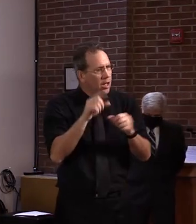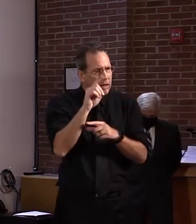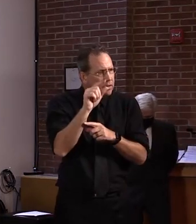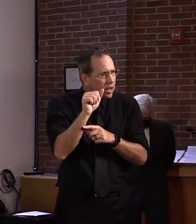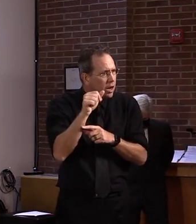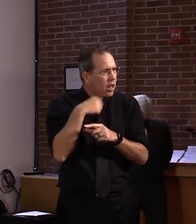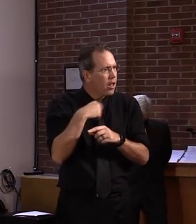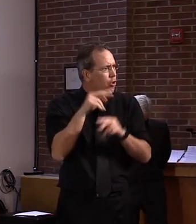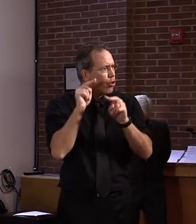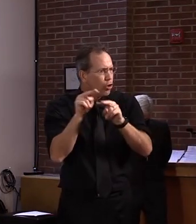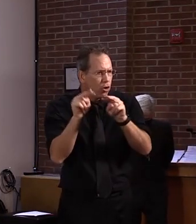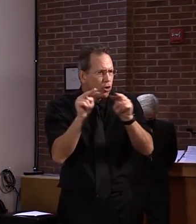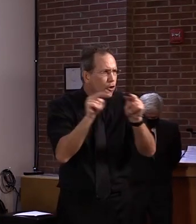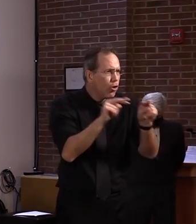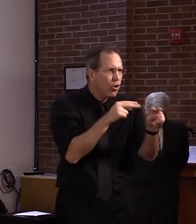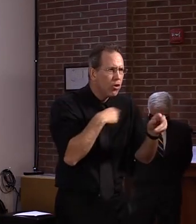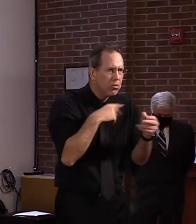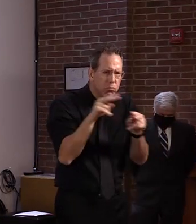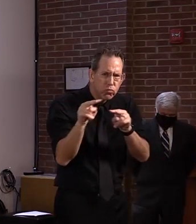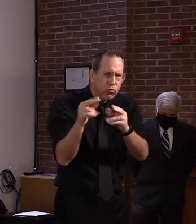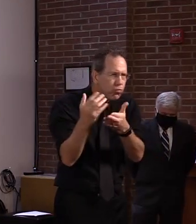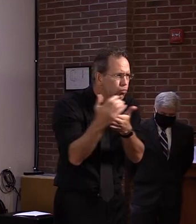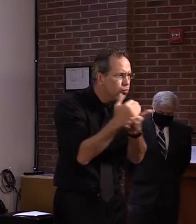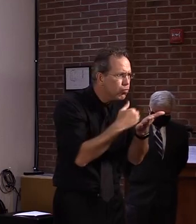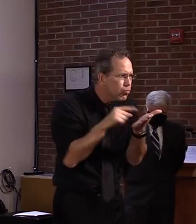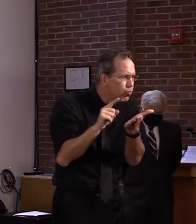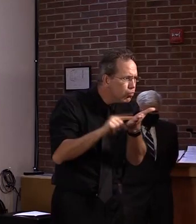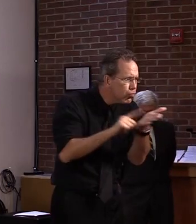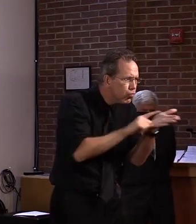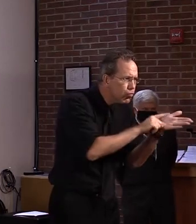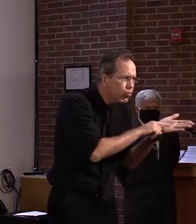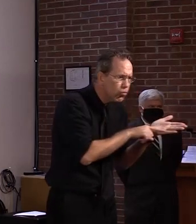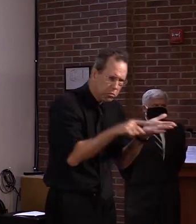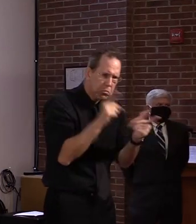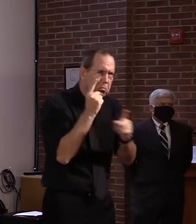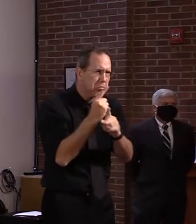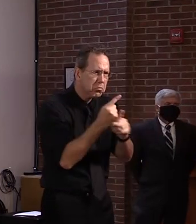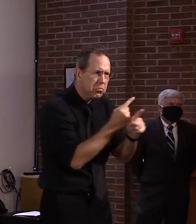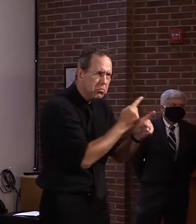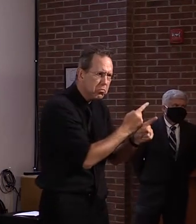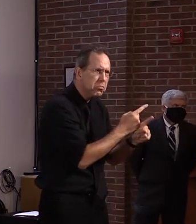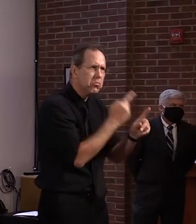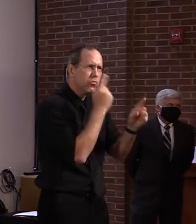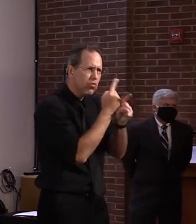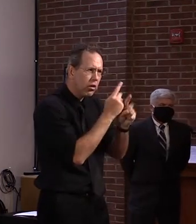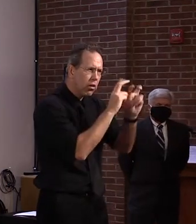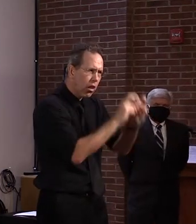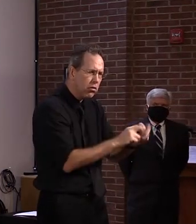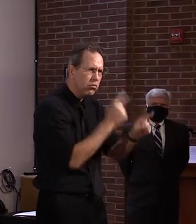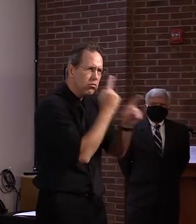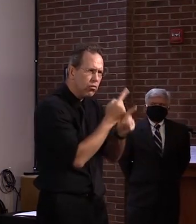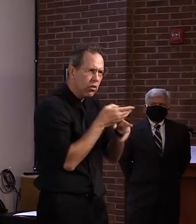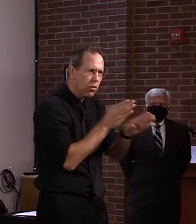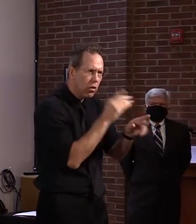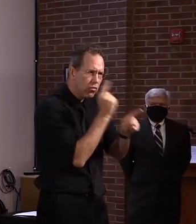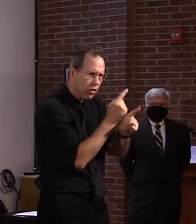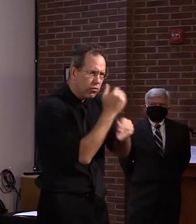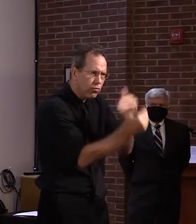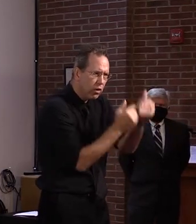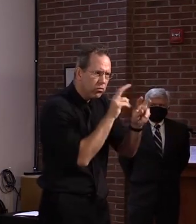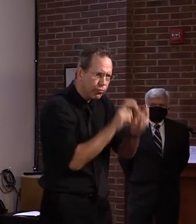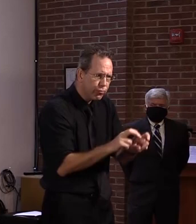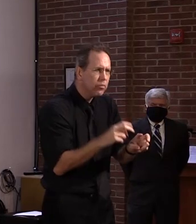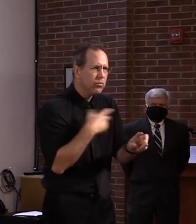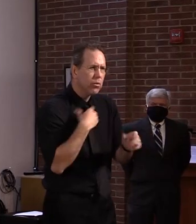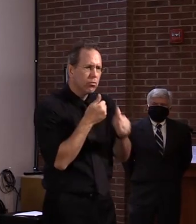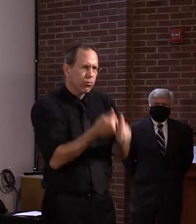and makes sure that it's been properly obtained and analyzed and reported upon. So, when it comes to a